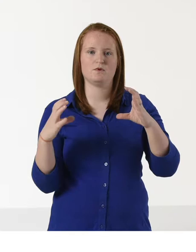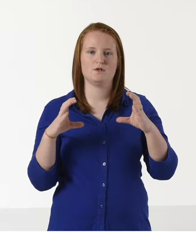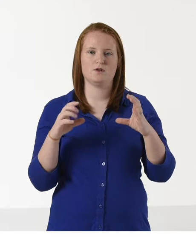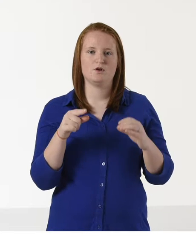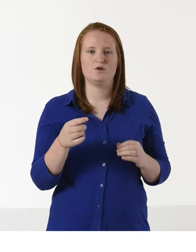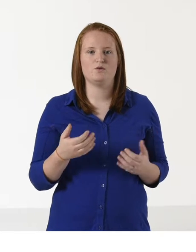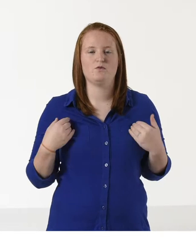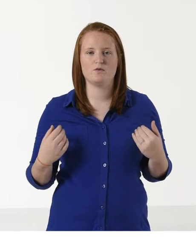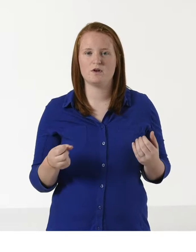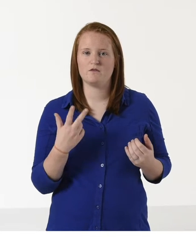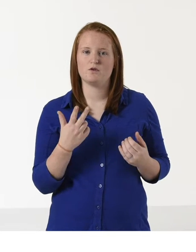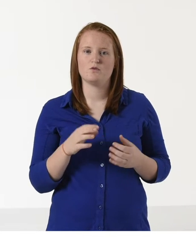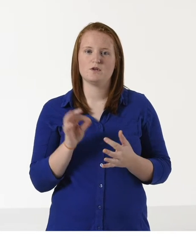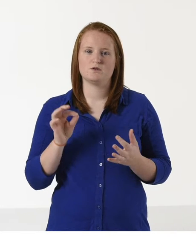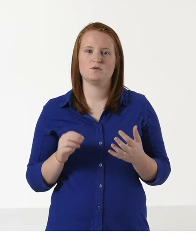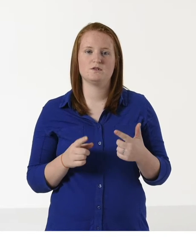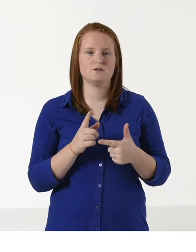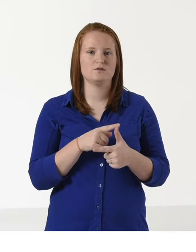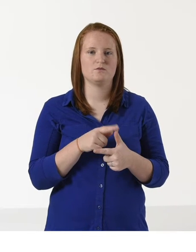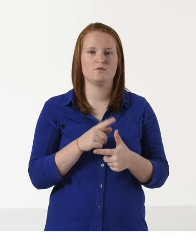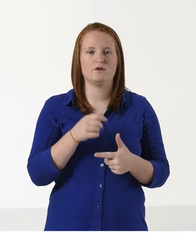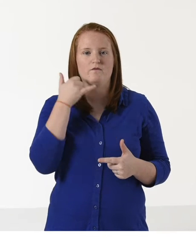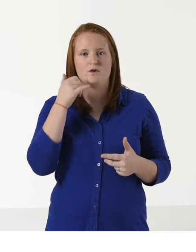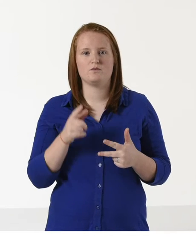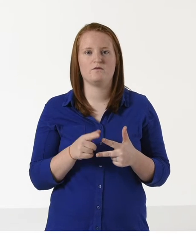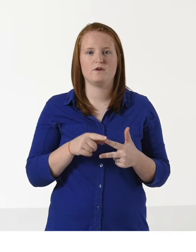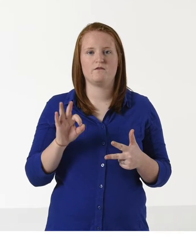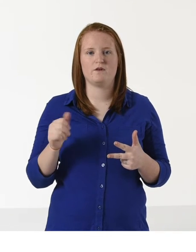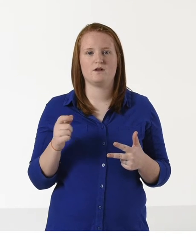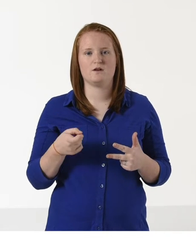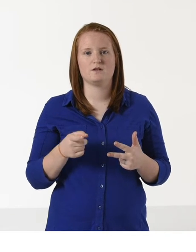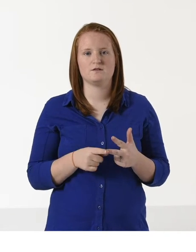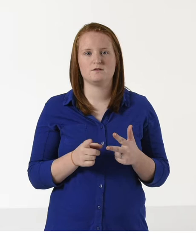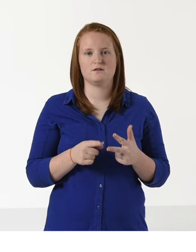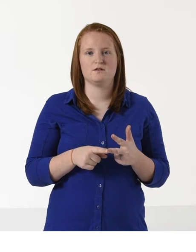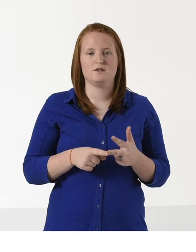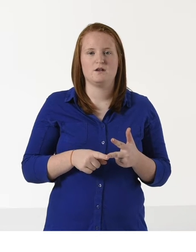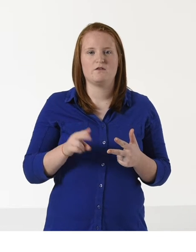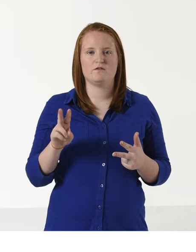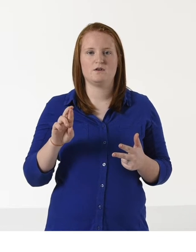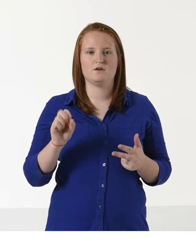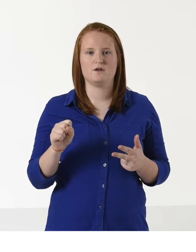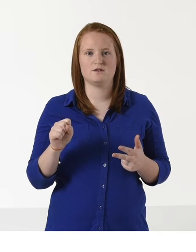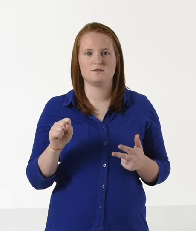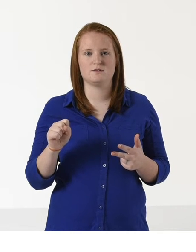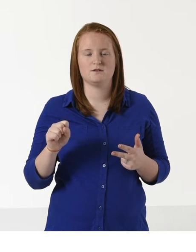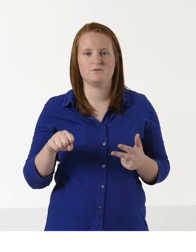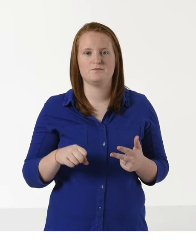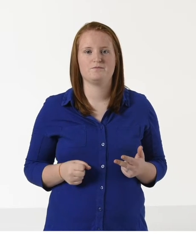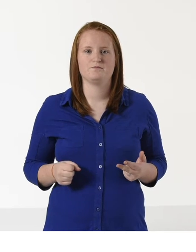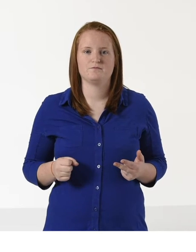will display on the screen. You have three different options to choose from. Phone,